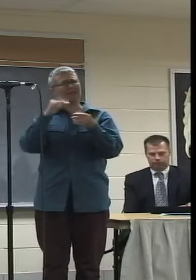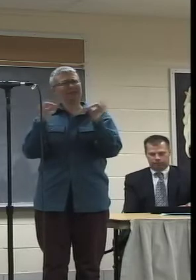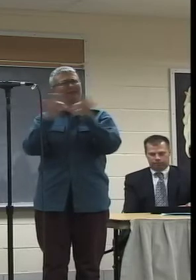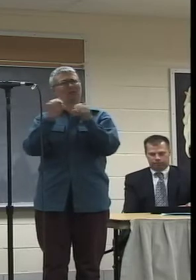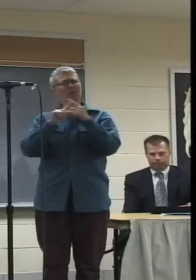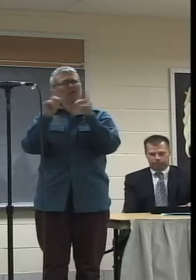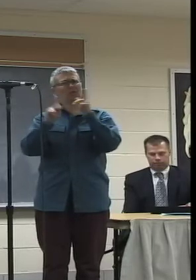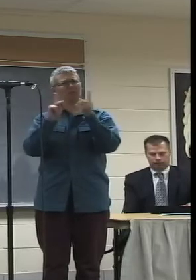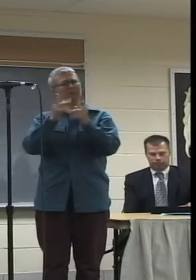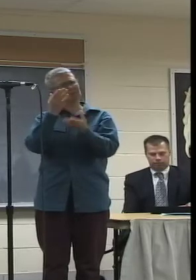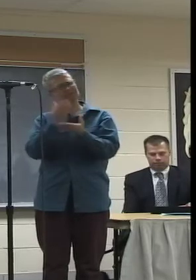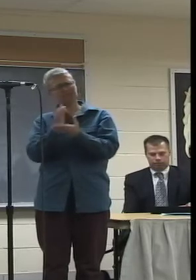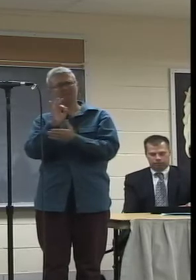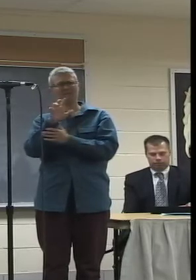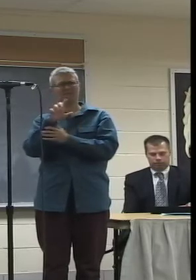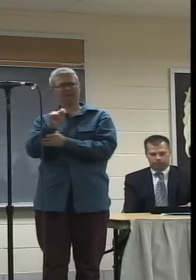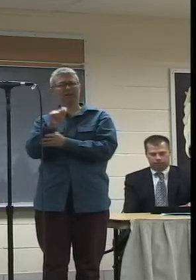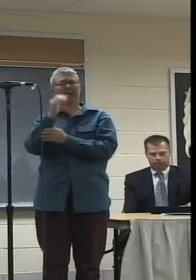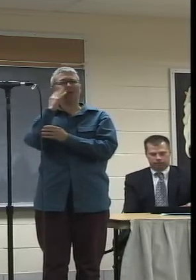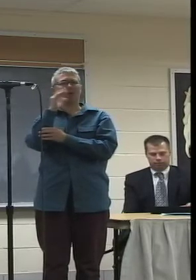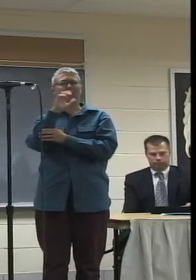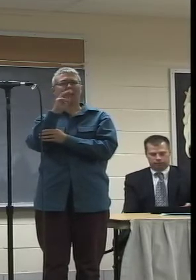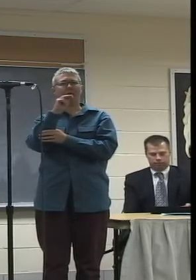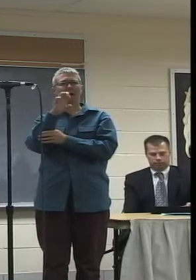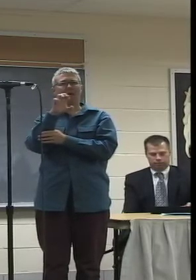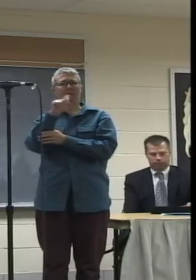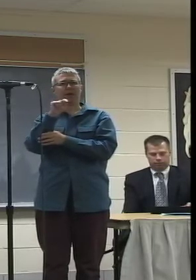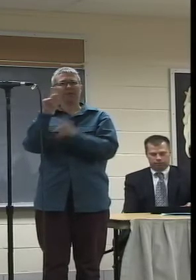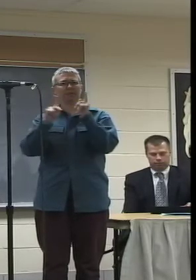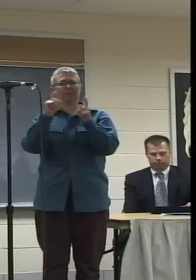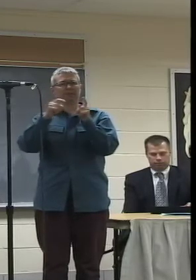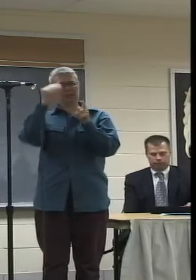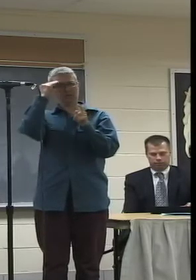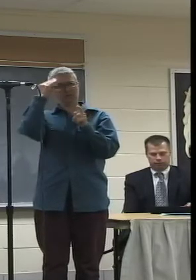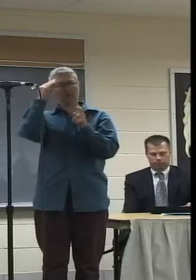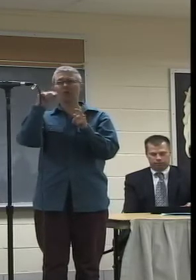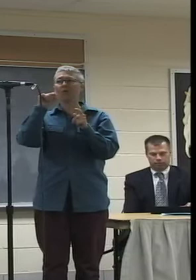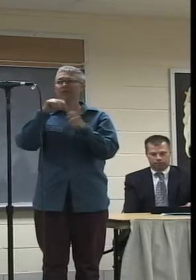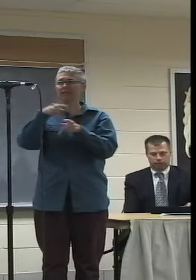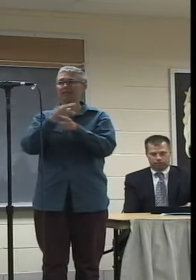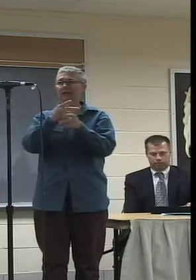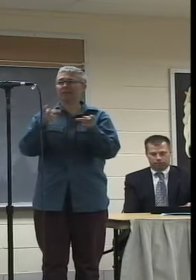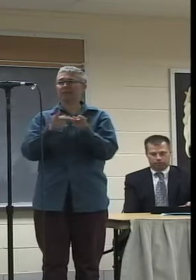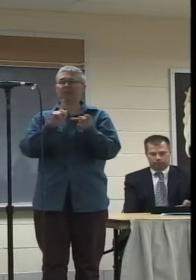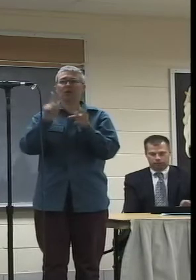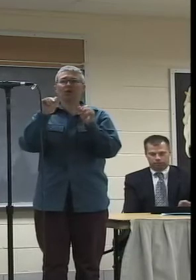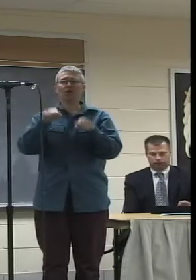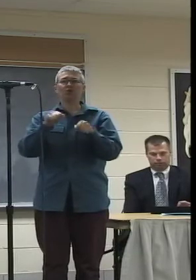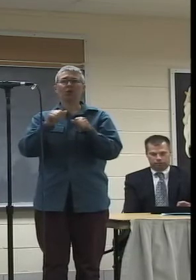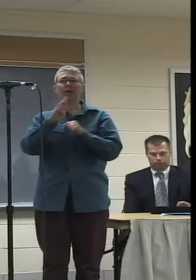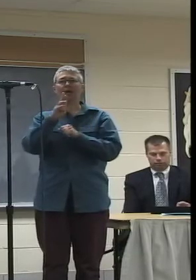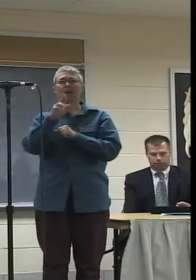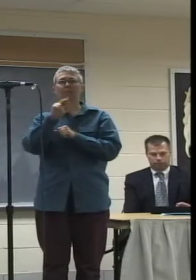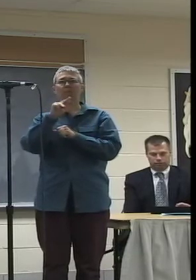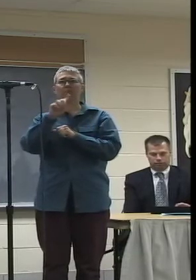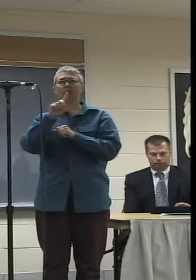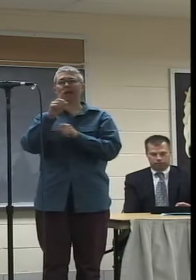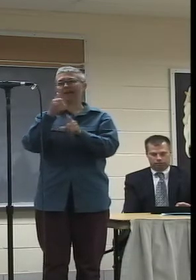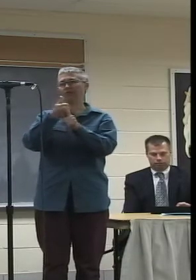And I just want the Comcast folks to know that this is the kind of place where you have a chance to brand yourself